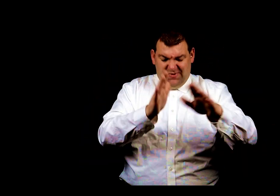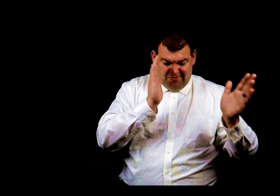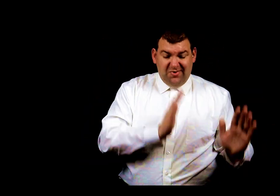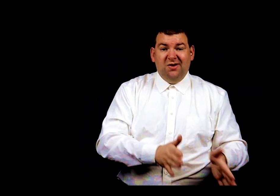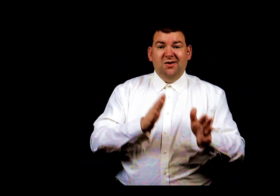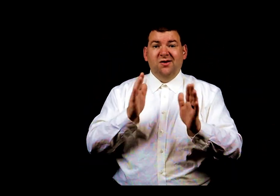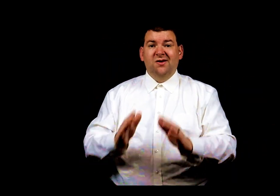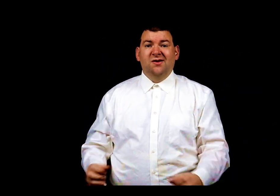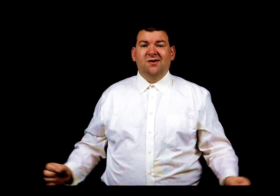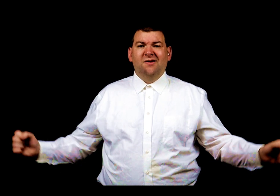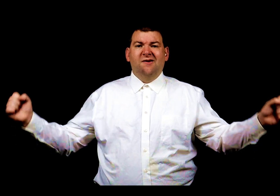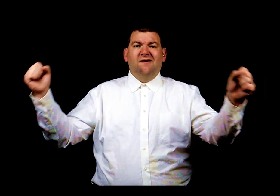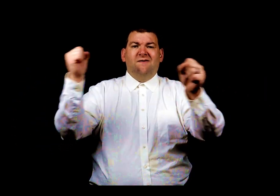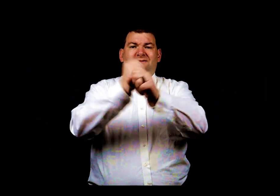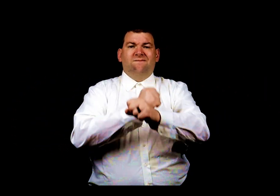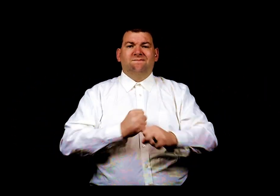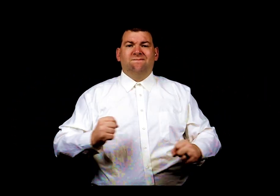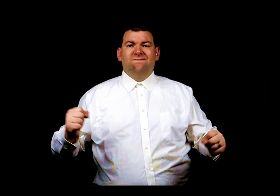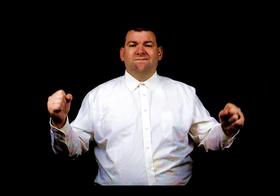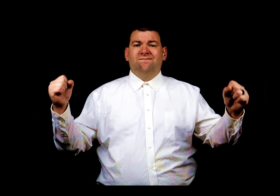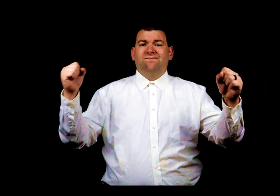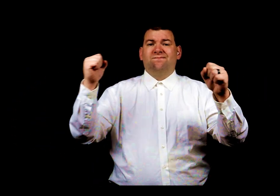prepare to find